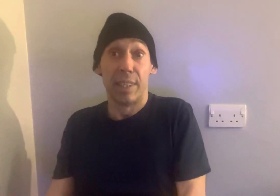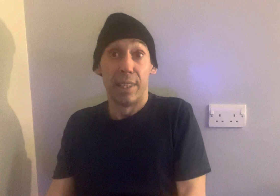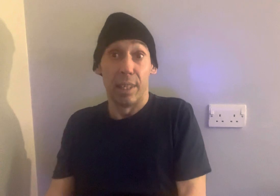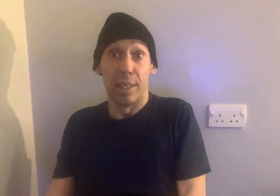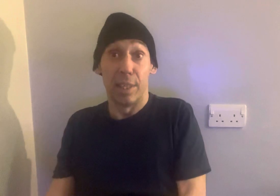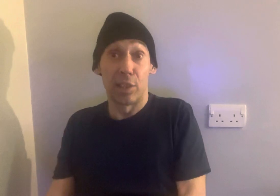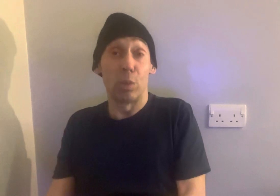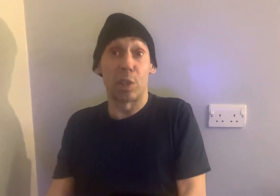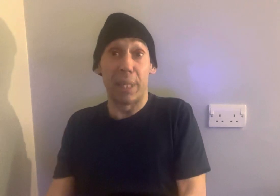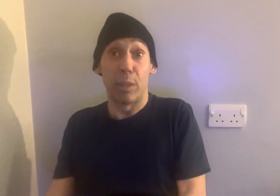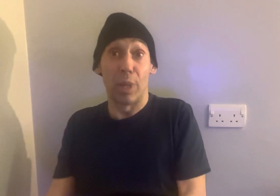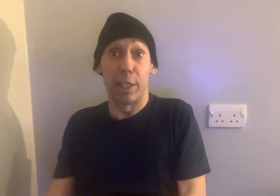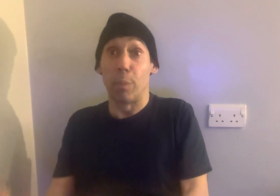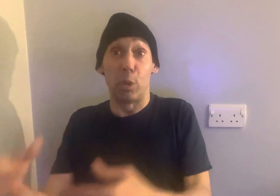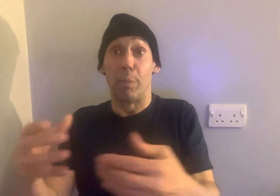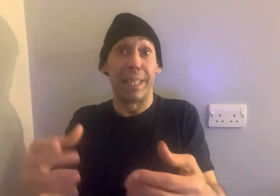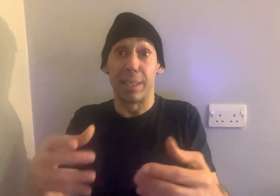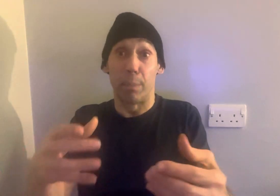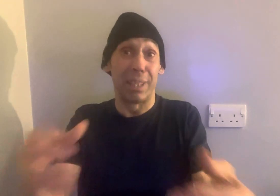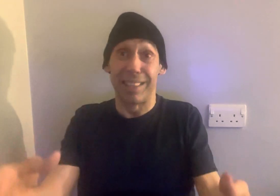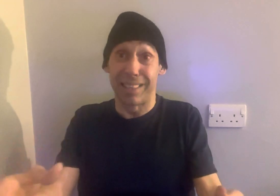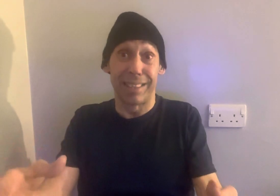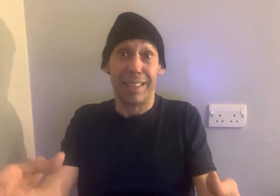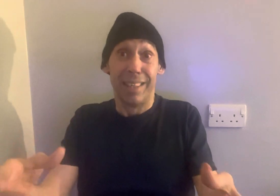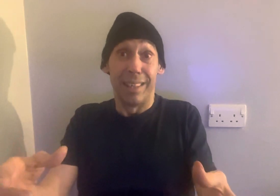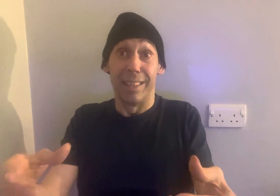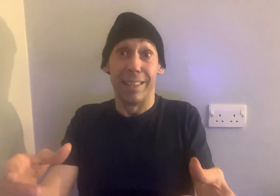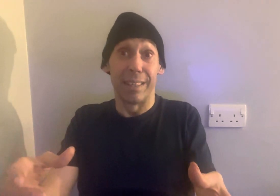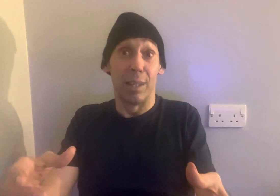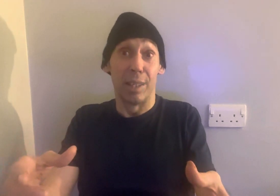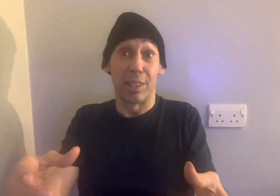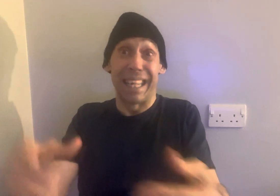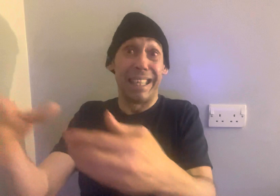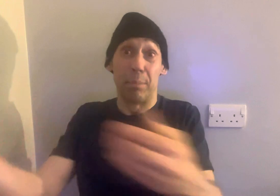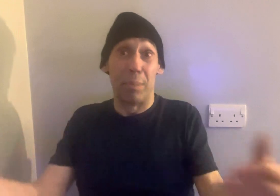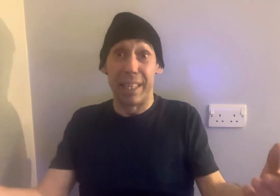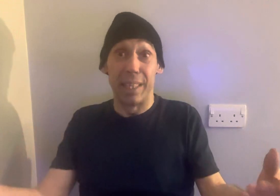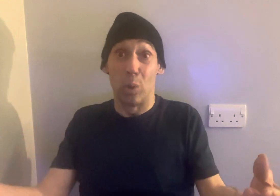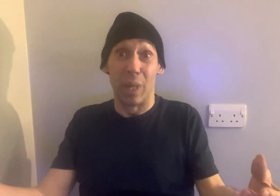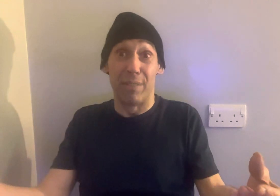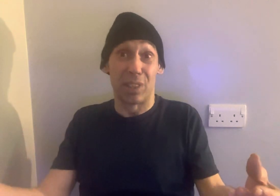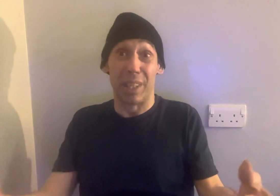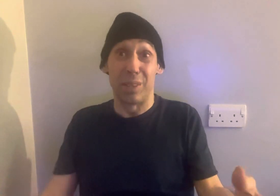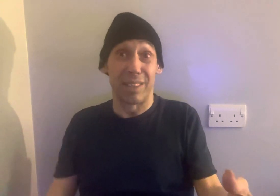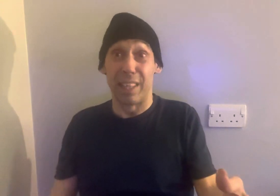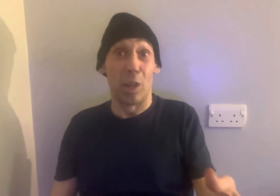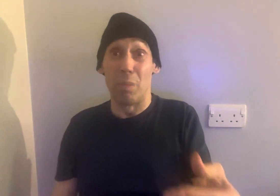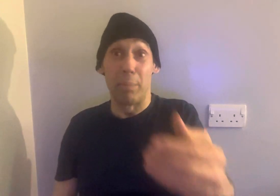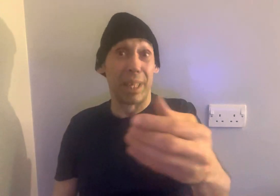so to speak. You can put your money into businesses to clean up the money or whatever so that you can say, no, my money